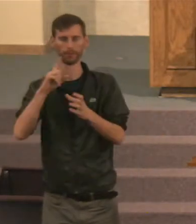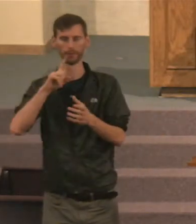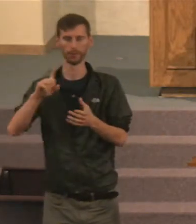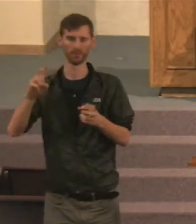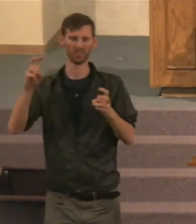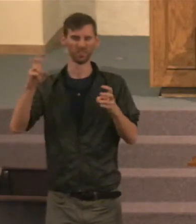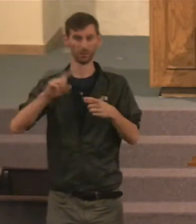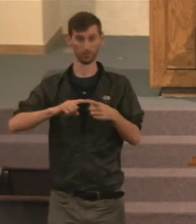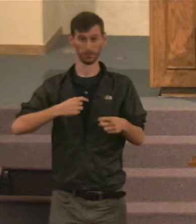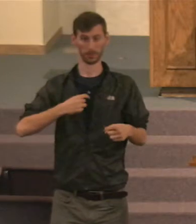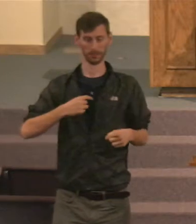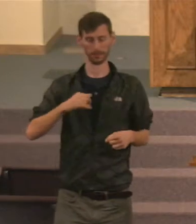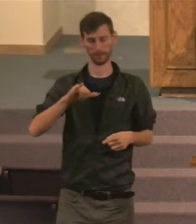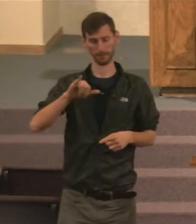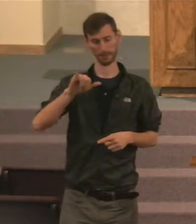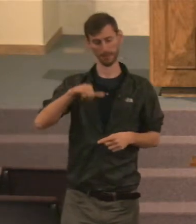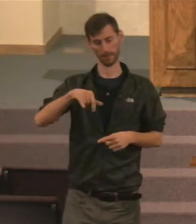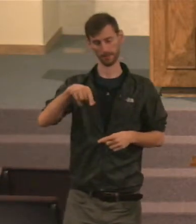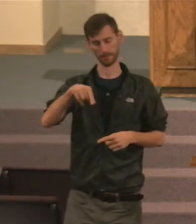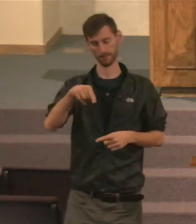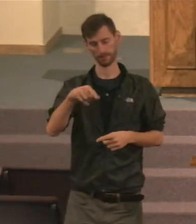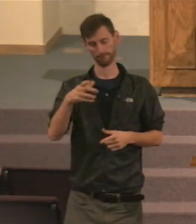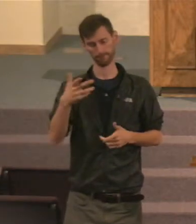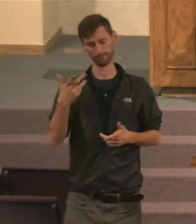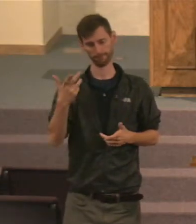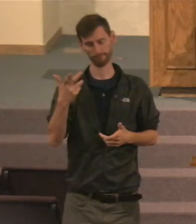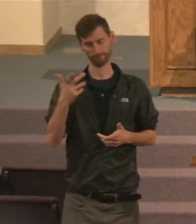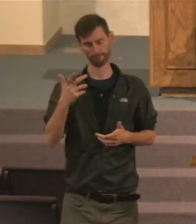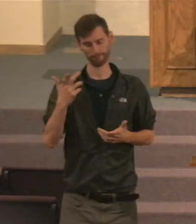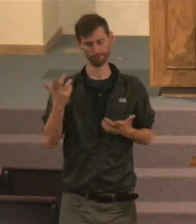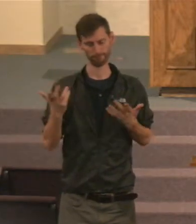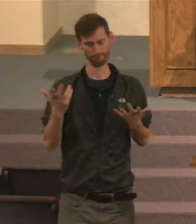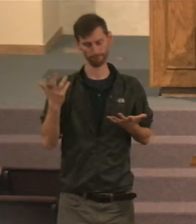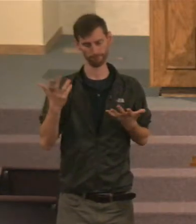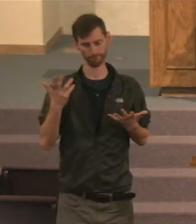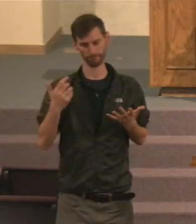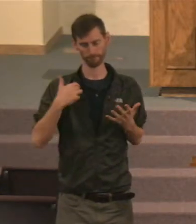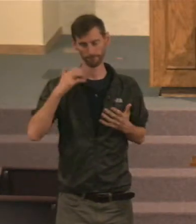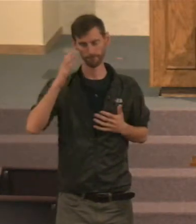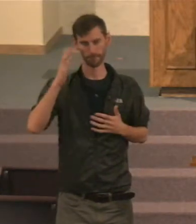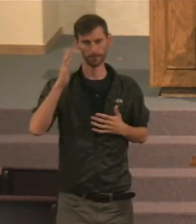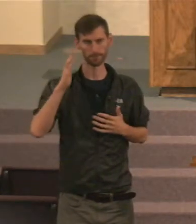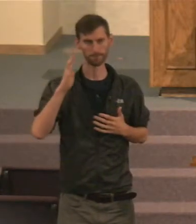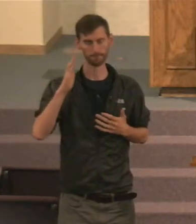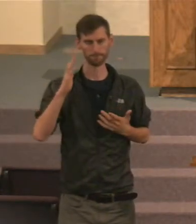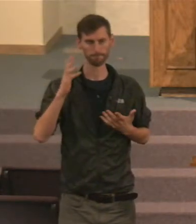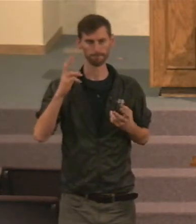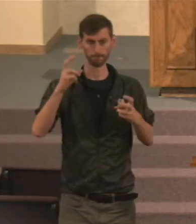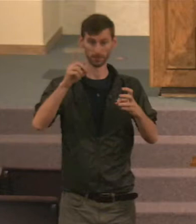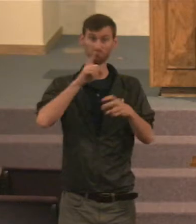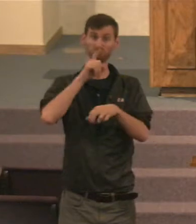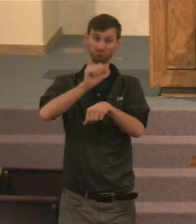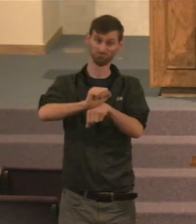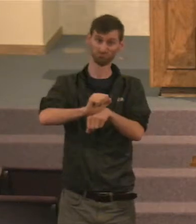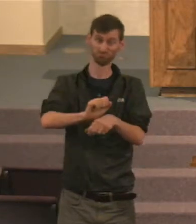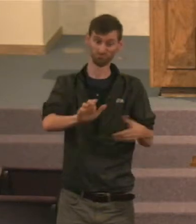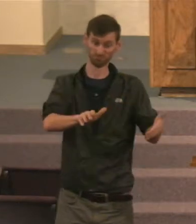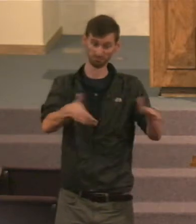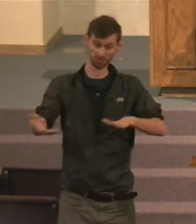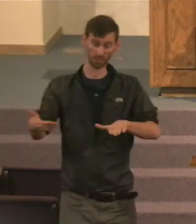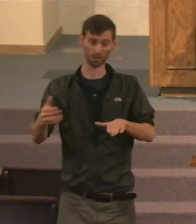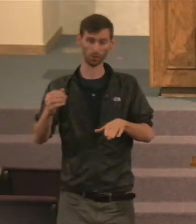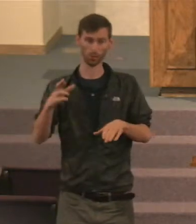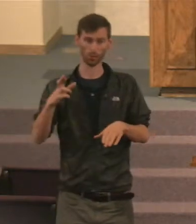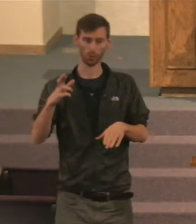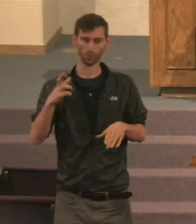to me, That's physically what I would consider, In regarding whether or a person is really dead. It's not